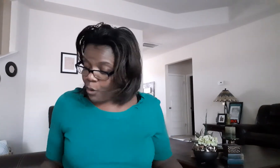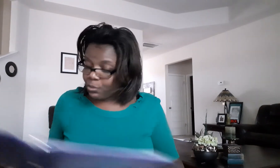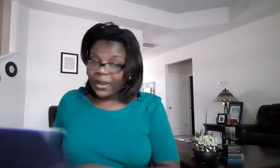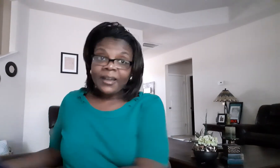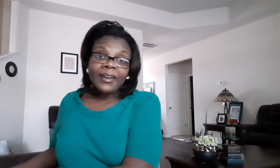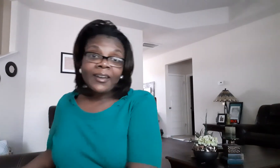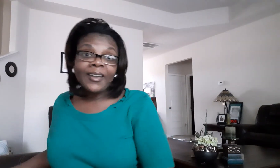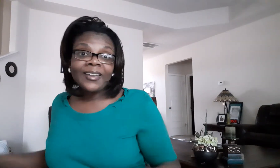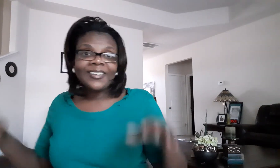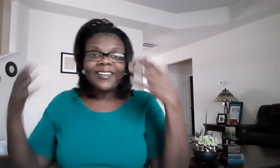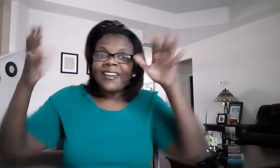right yay